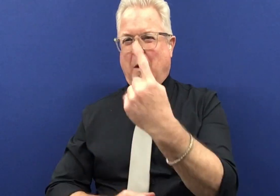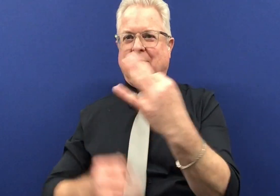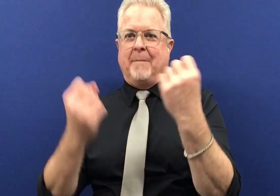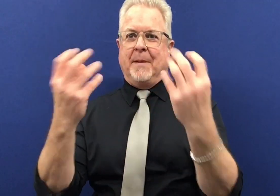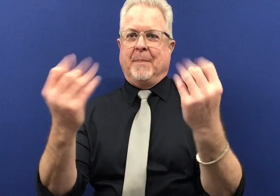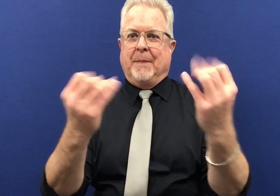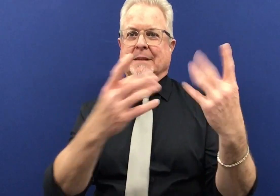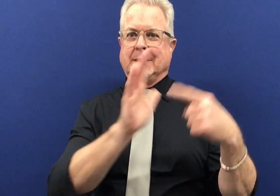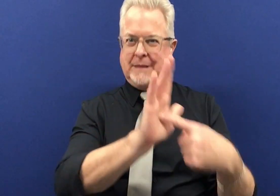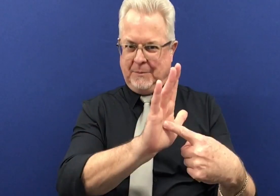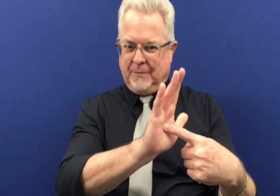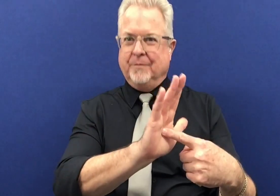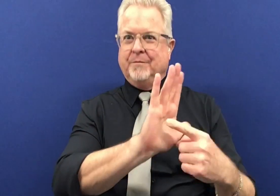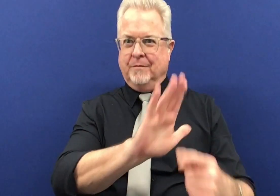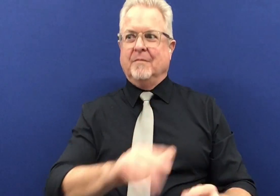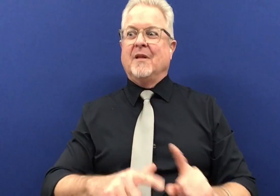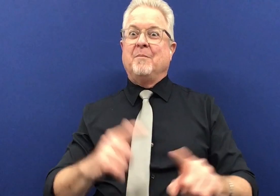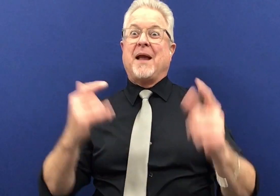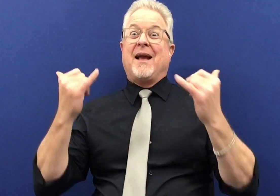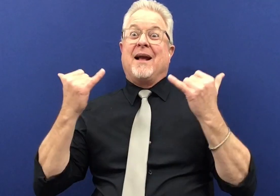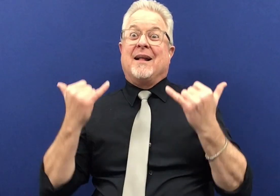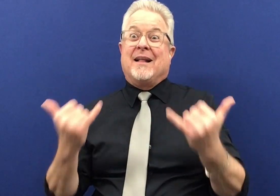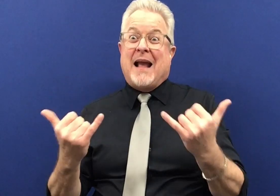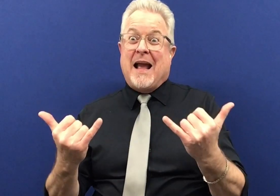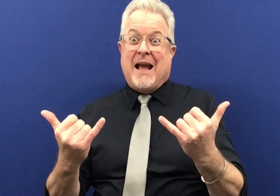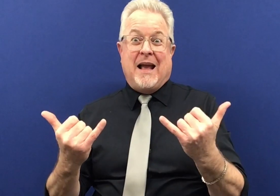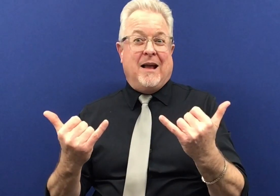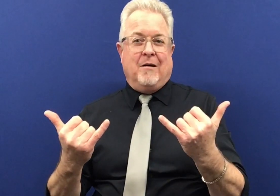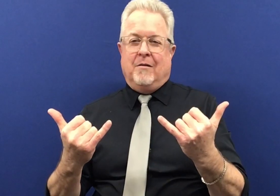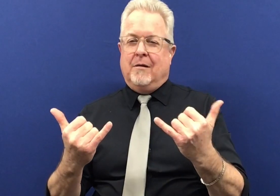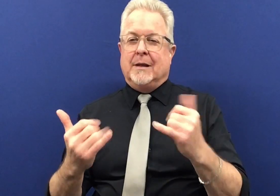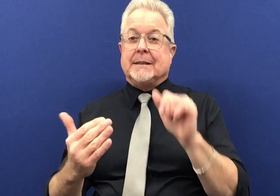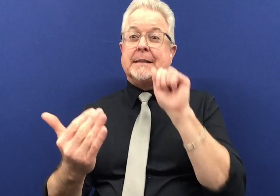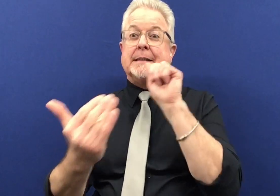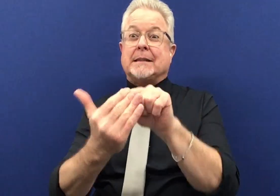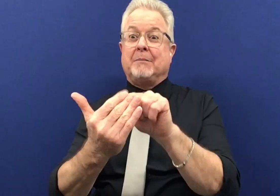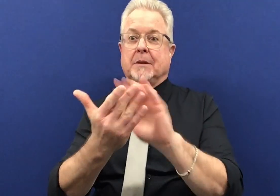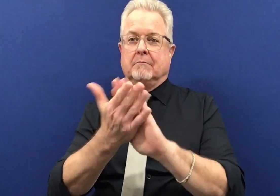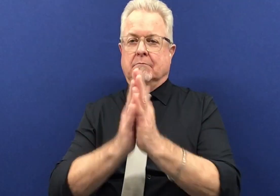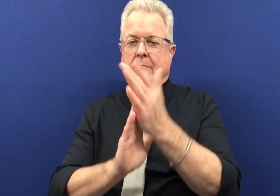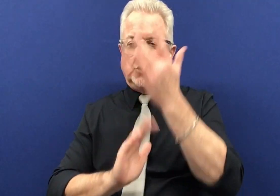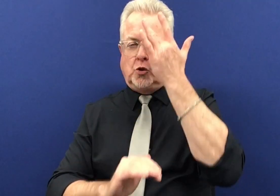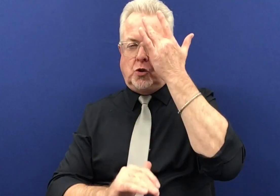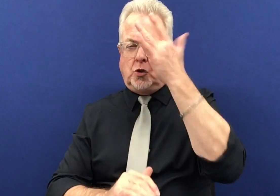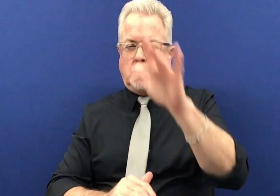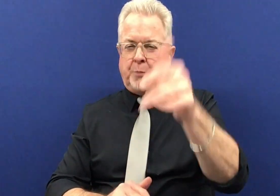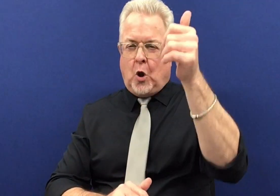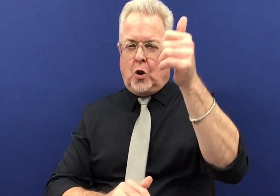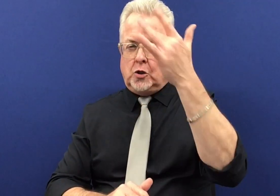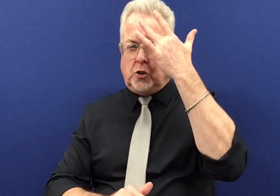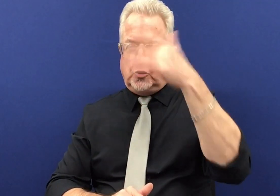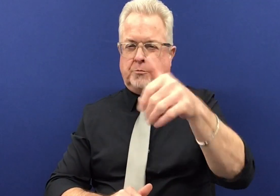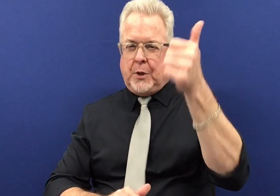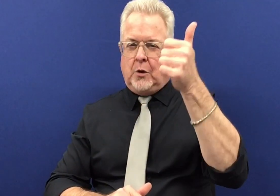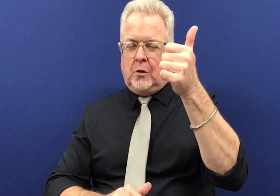and that's only one of many many examples now these scammers are getting more and more